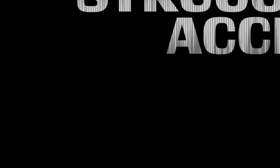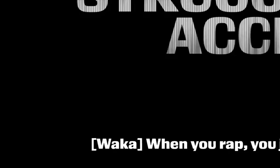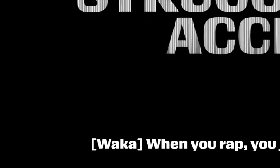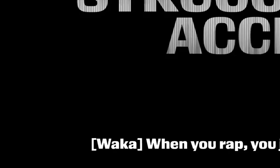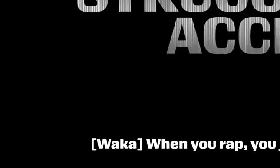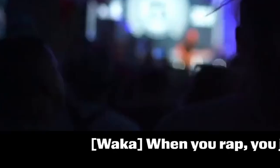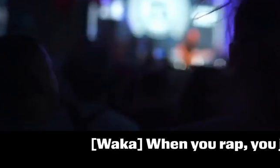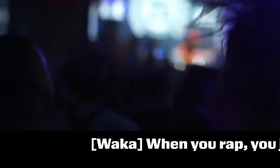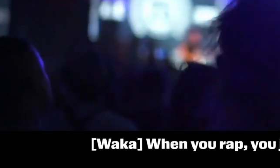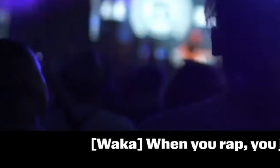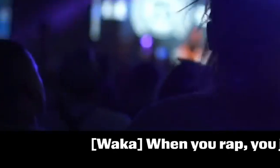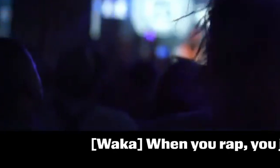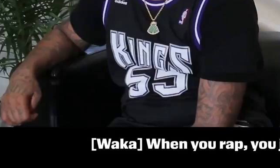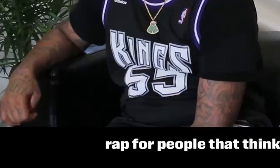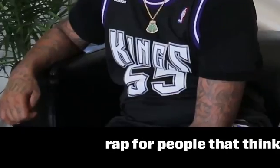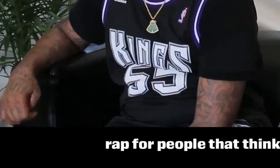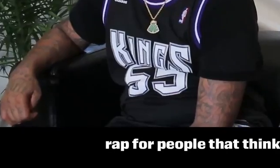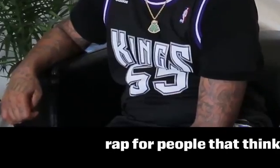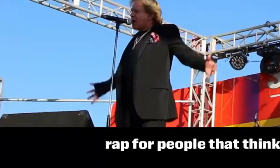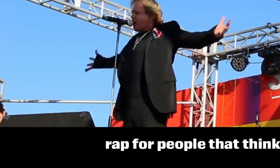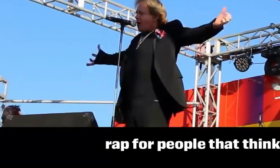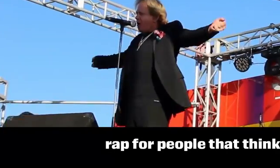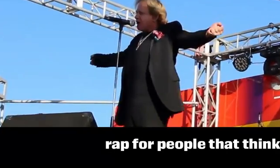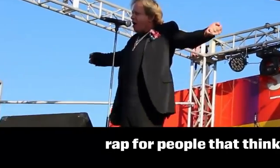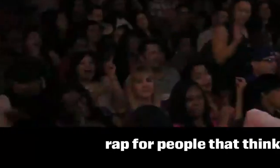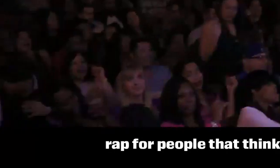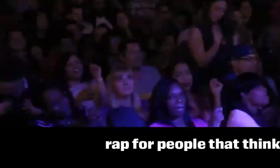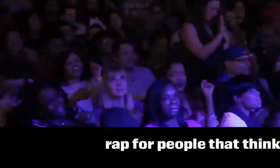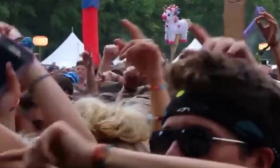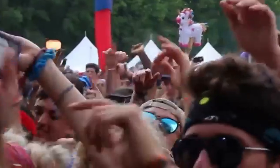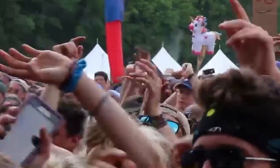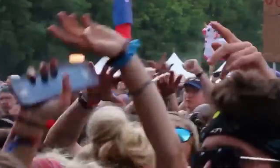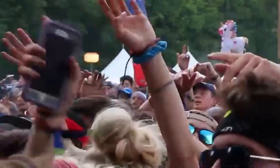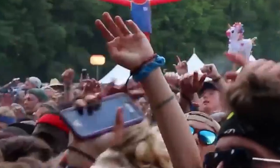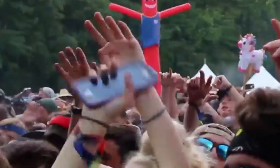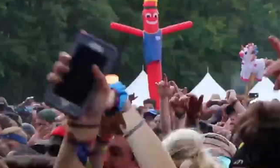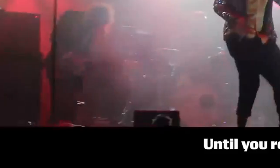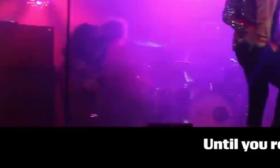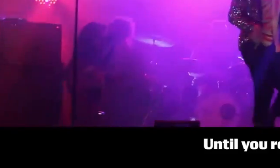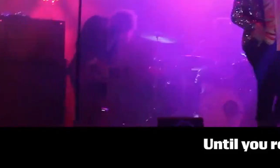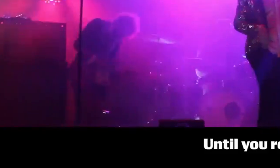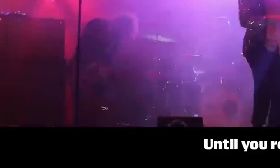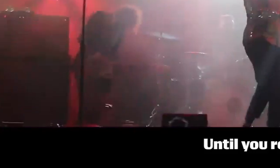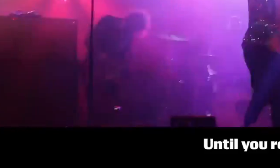When you rap, you just think that you only rap for people that think like you, live like you. Until you realize,